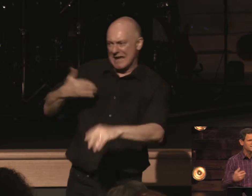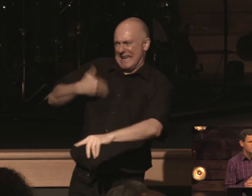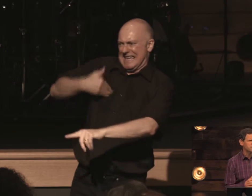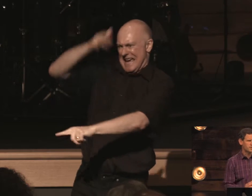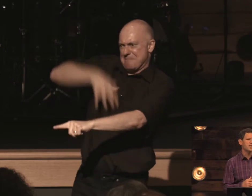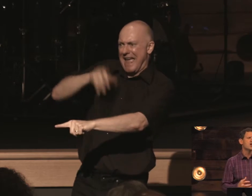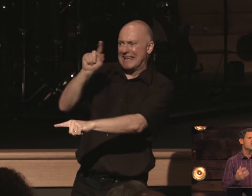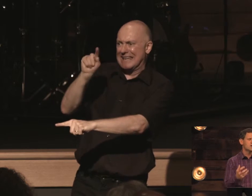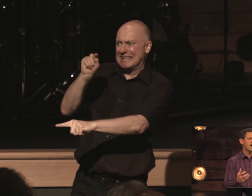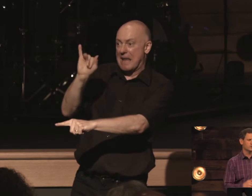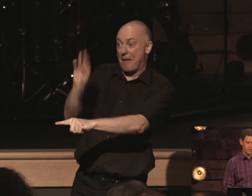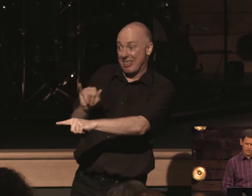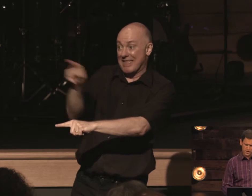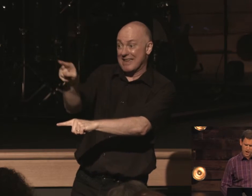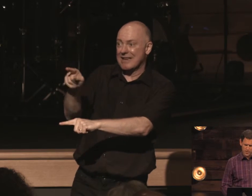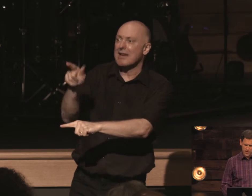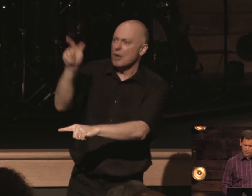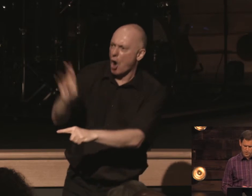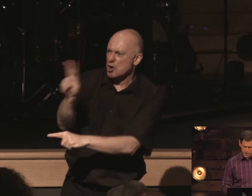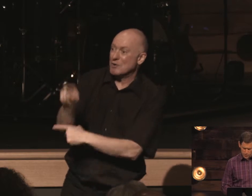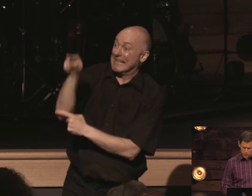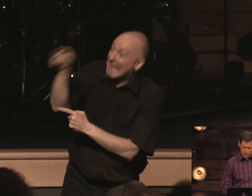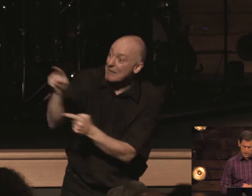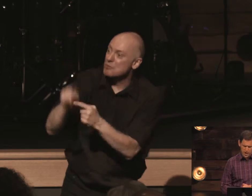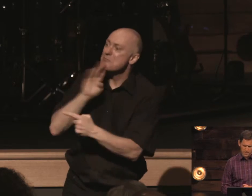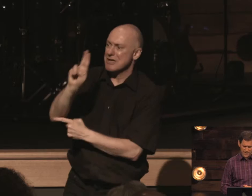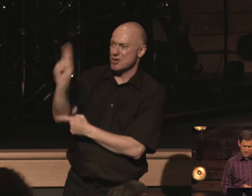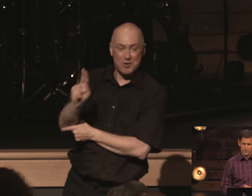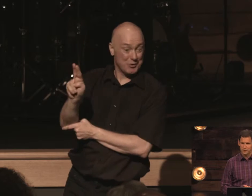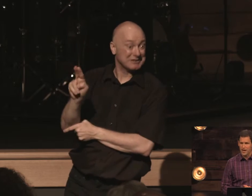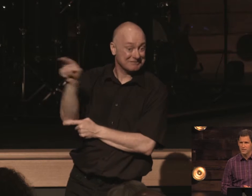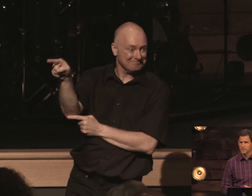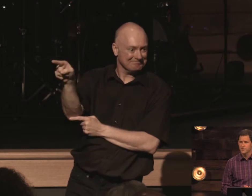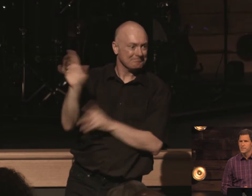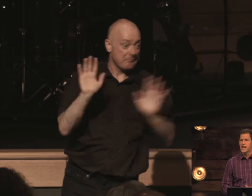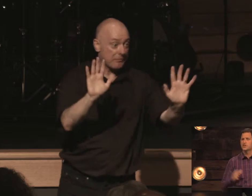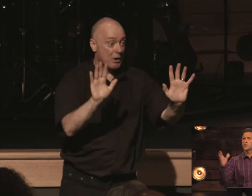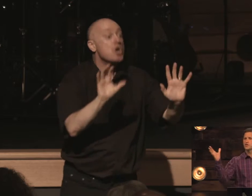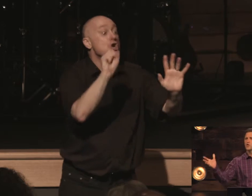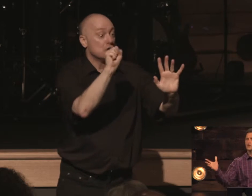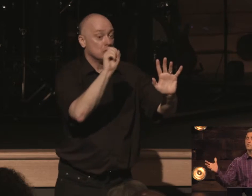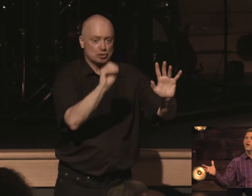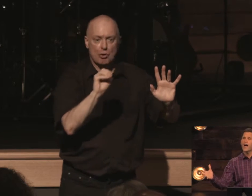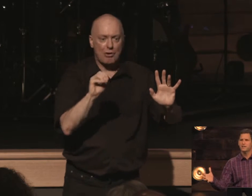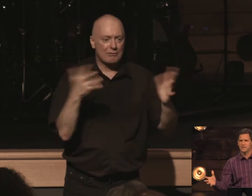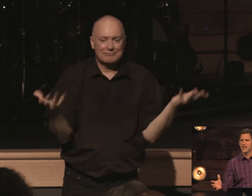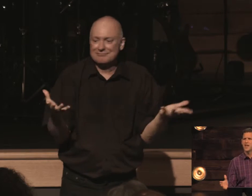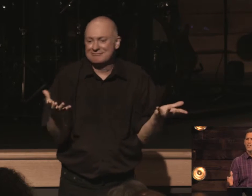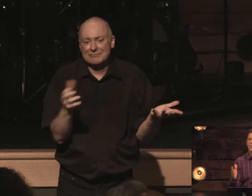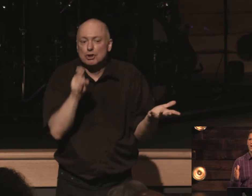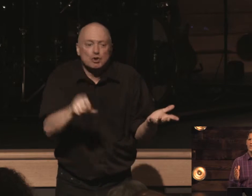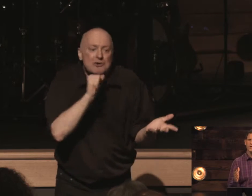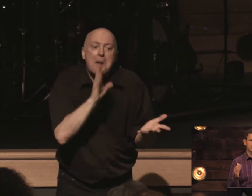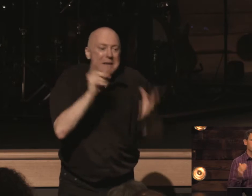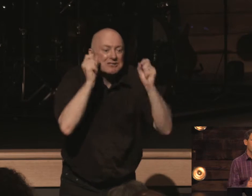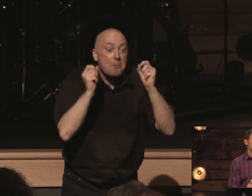timothy who god is raising up to be used um in this life and so it's no surprise then that one of the most important